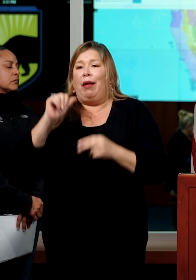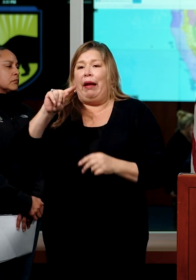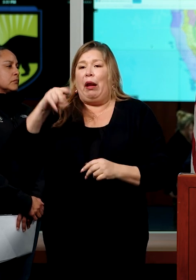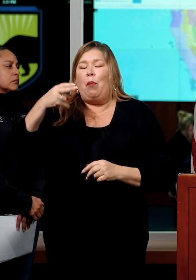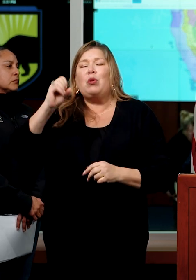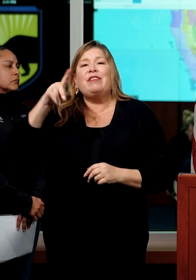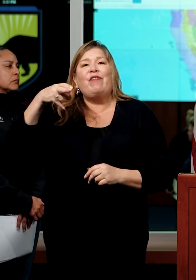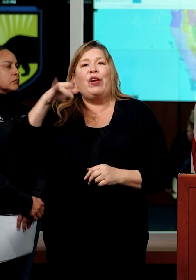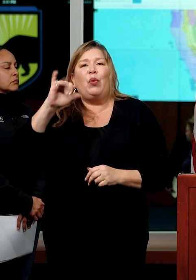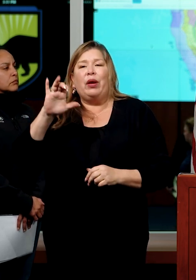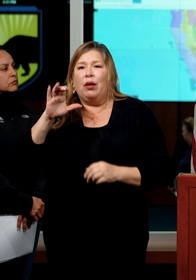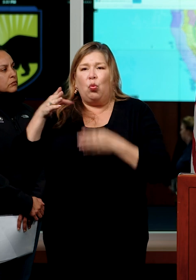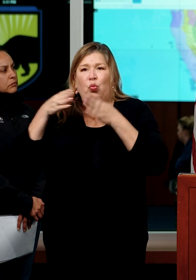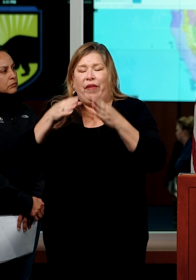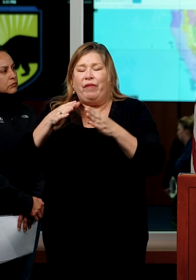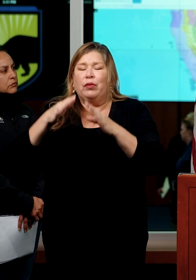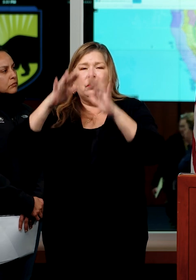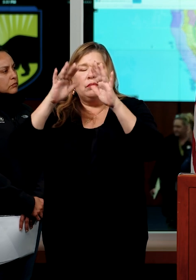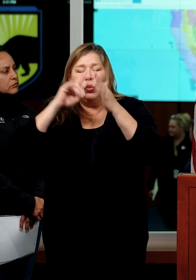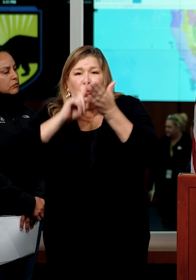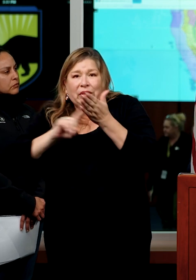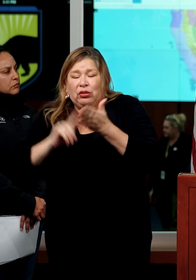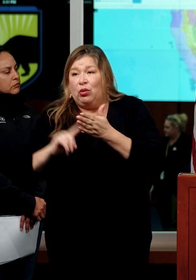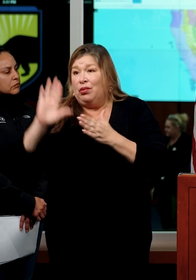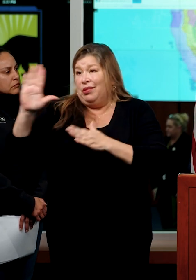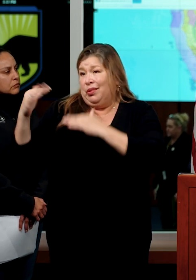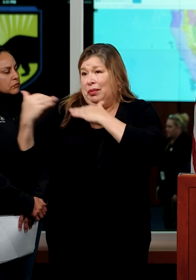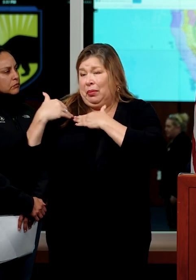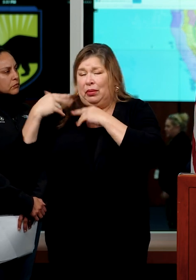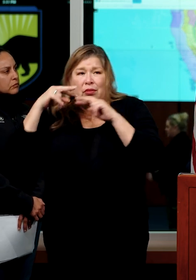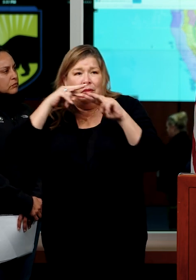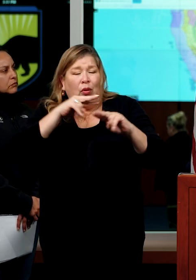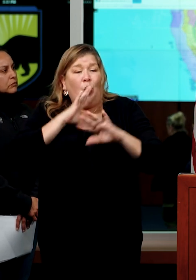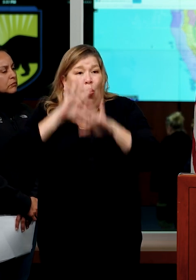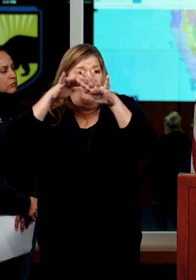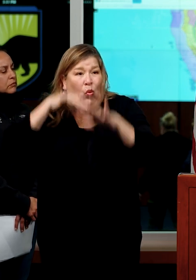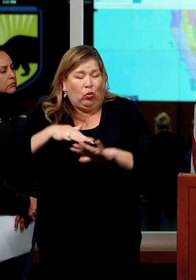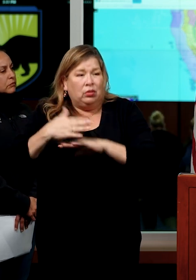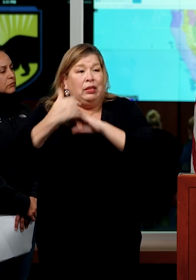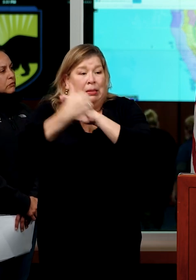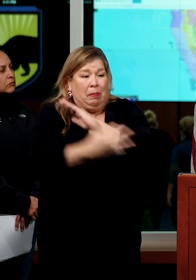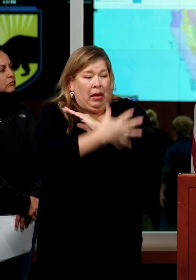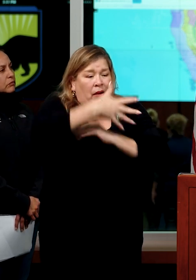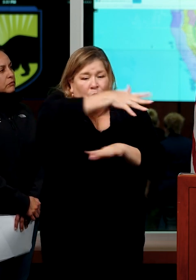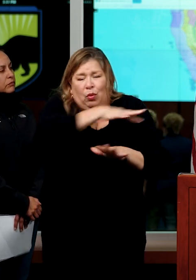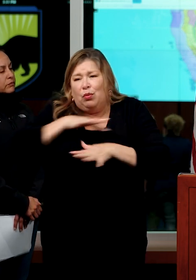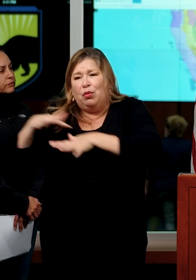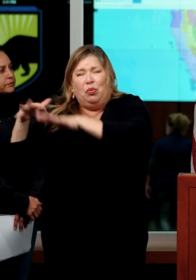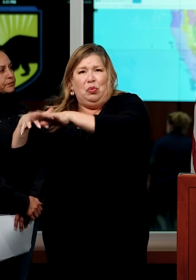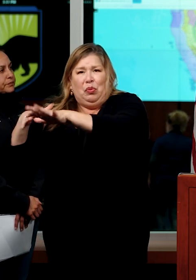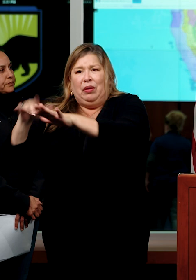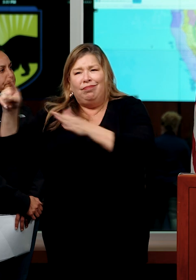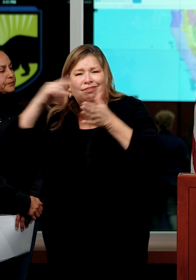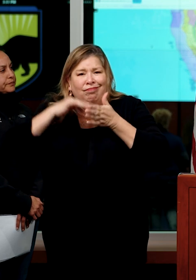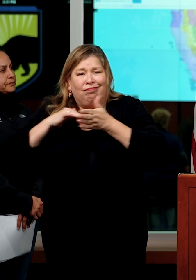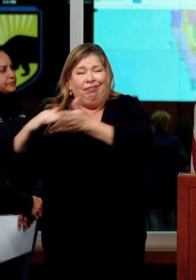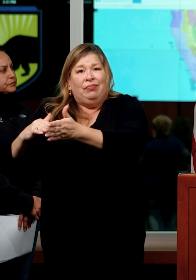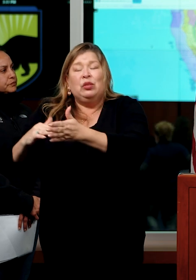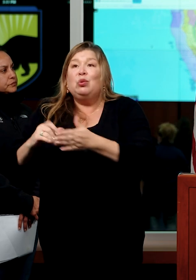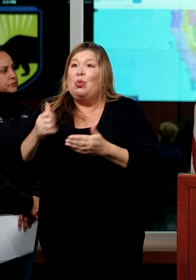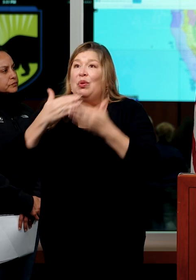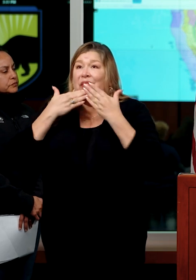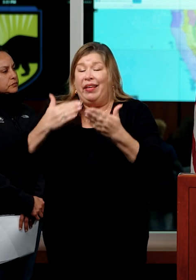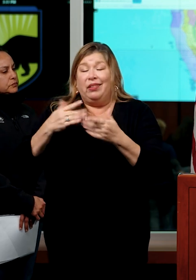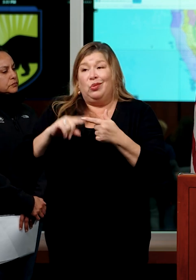understand this phenomenon of intense storms coming off the Pacific. Believe it or not, thanks to this investment and a partnership with the